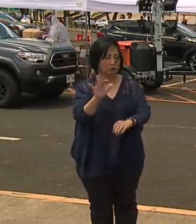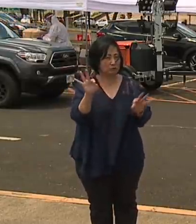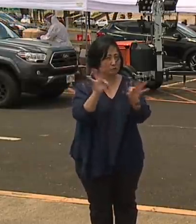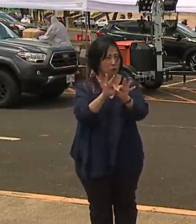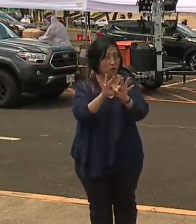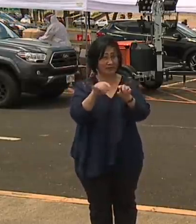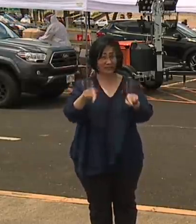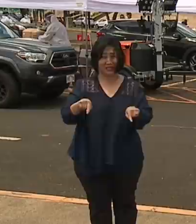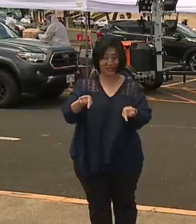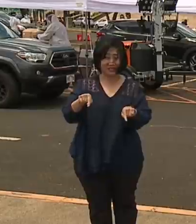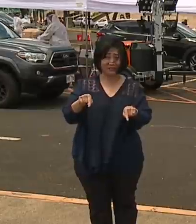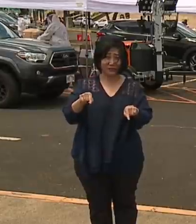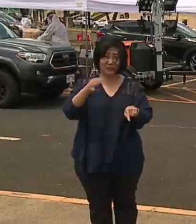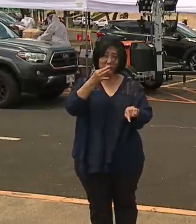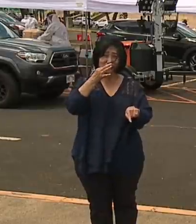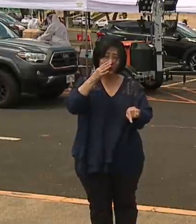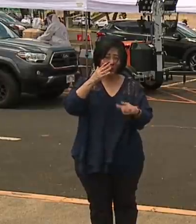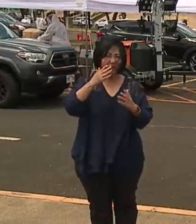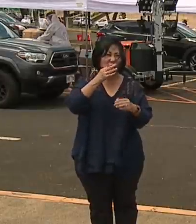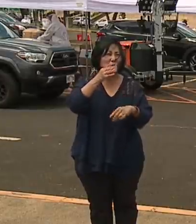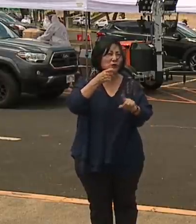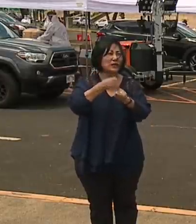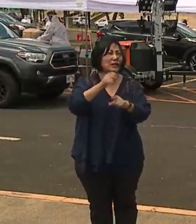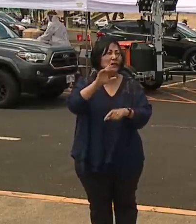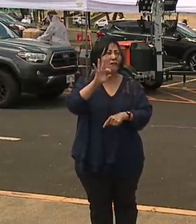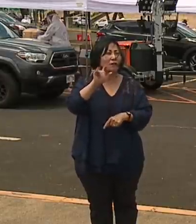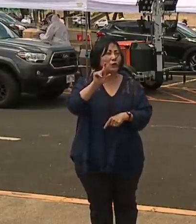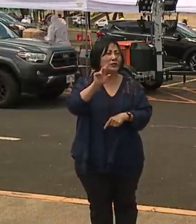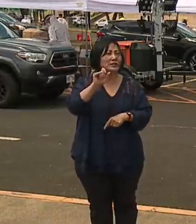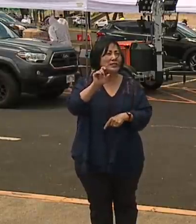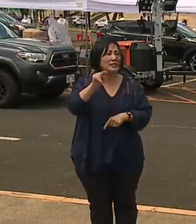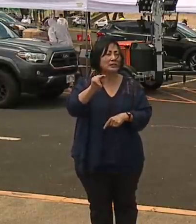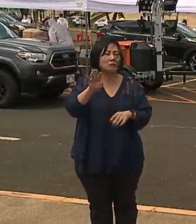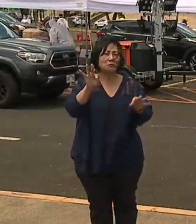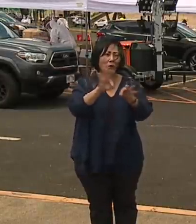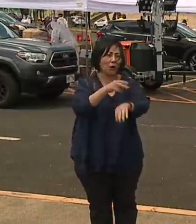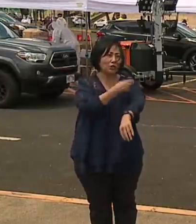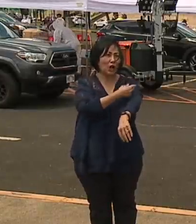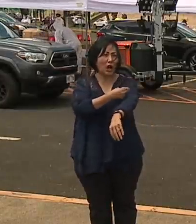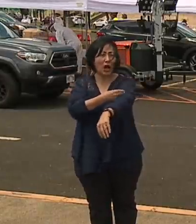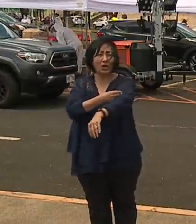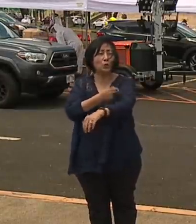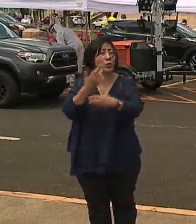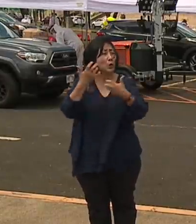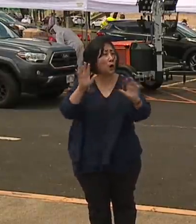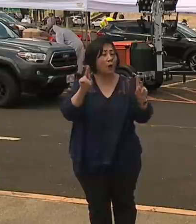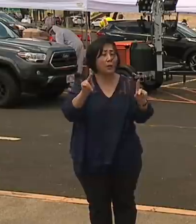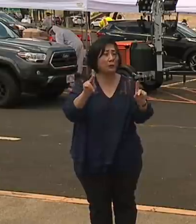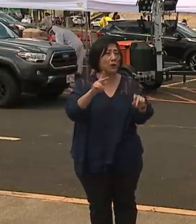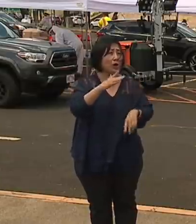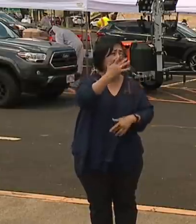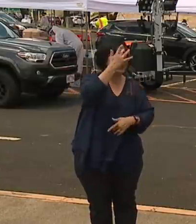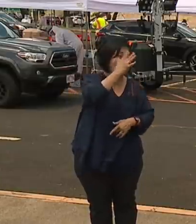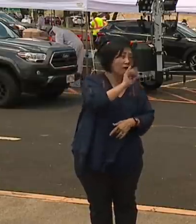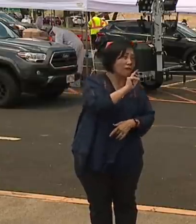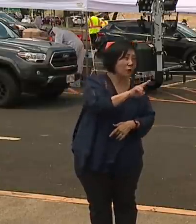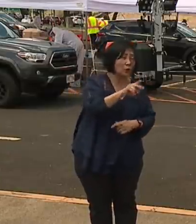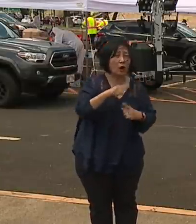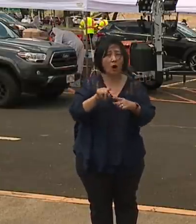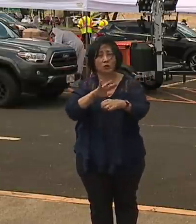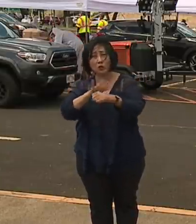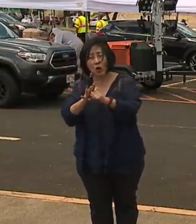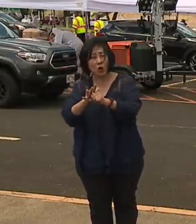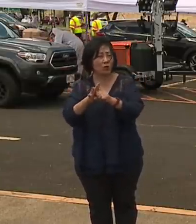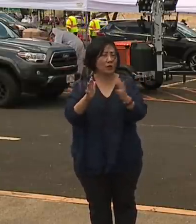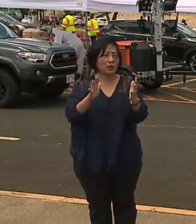important flu season we're going to have in a long time. We don't want our health care system overwhelmed with people who have flu and preventing us from being able